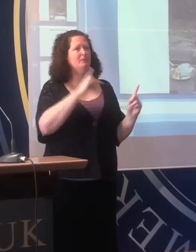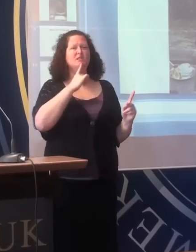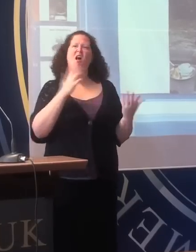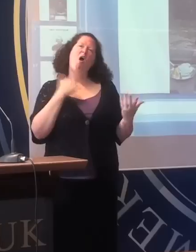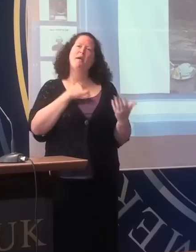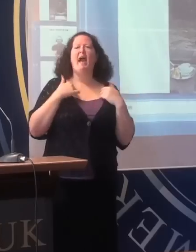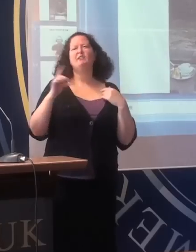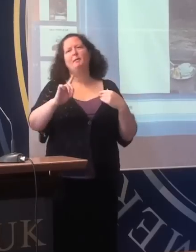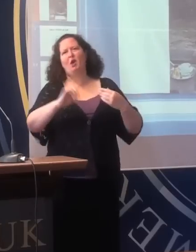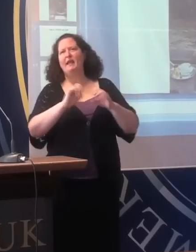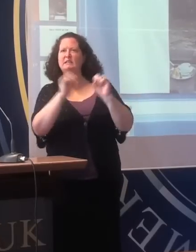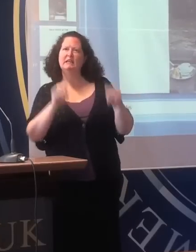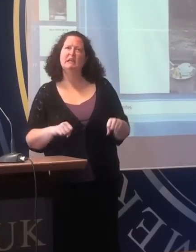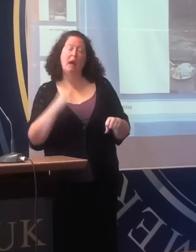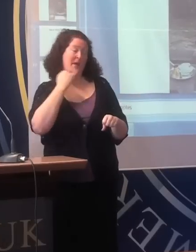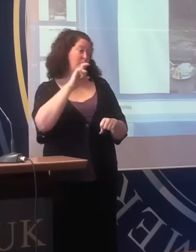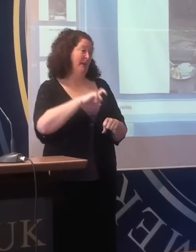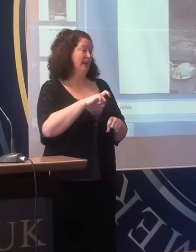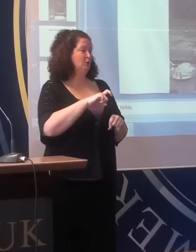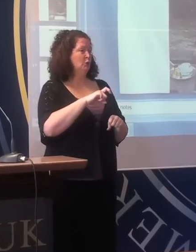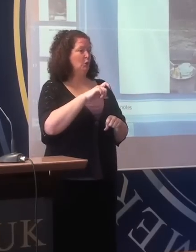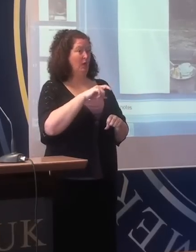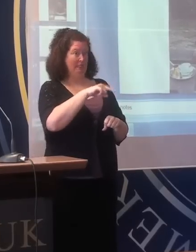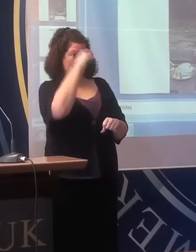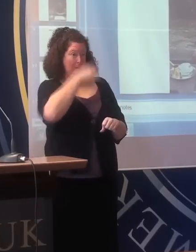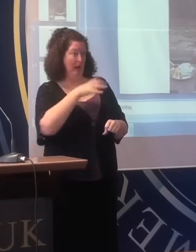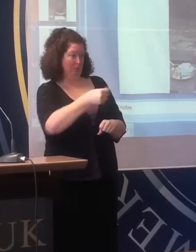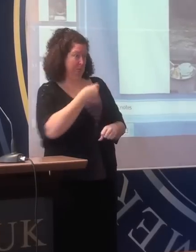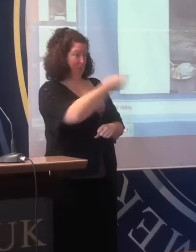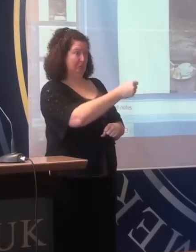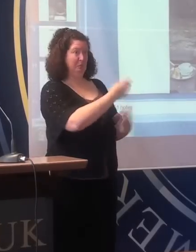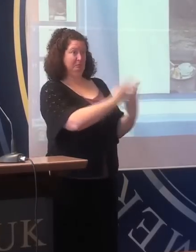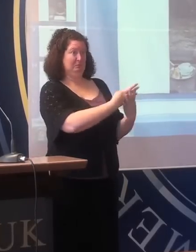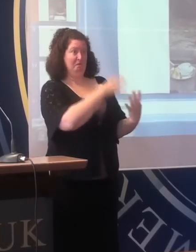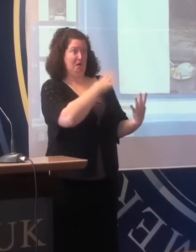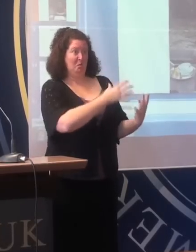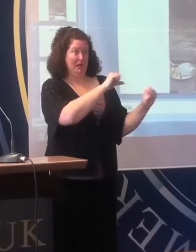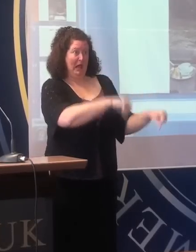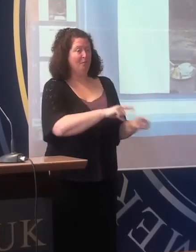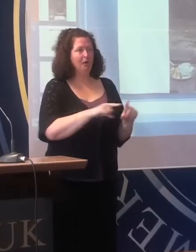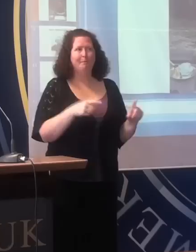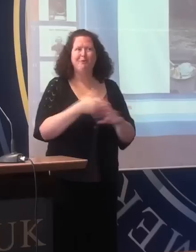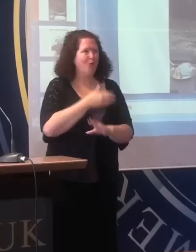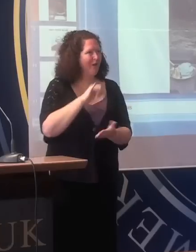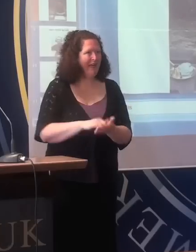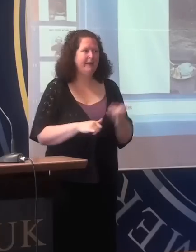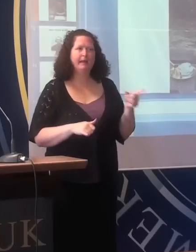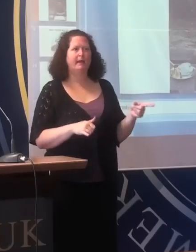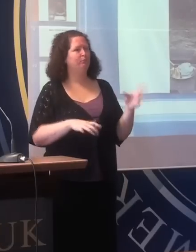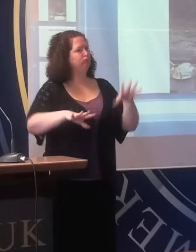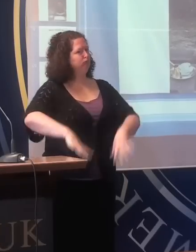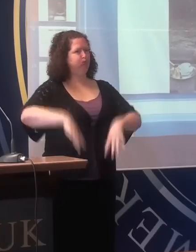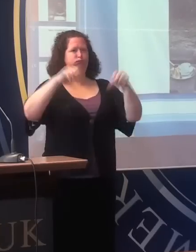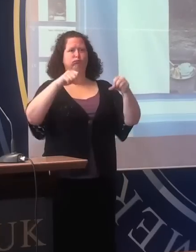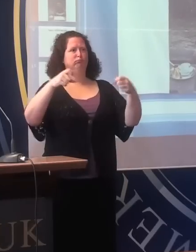democratic system, when we need to set this man aside, we can. But before that happened, he had taken over